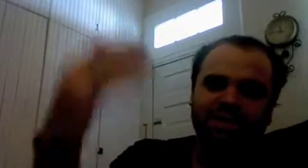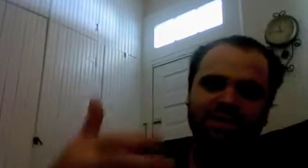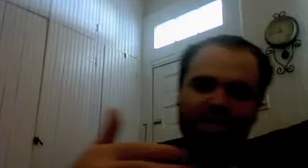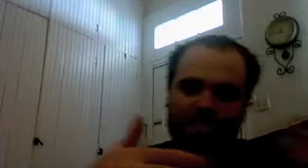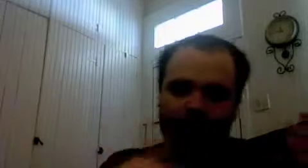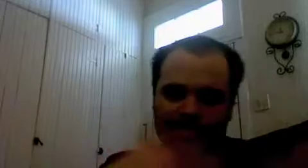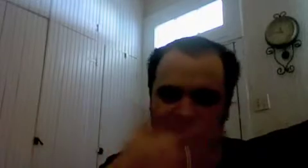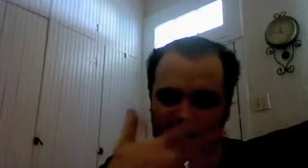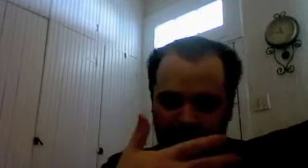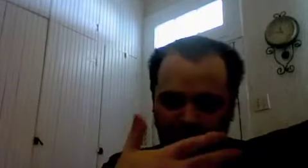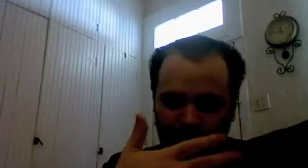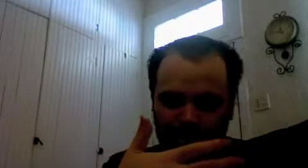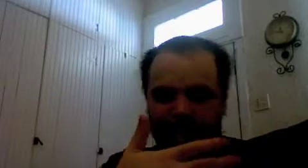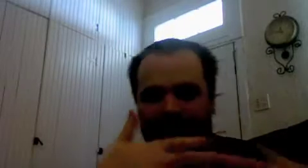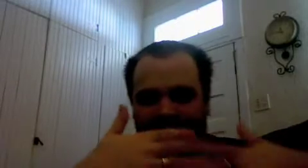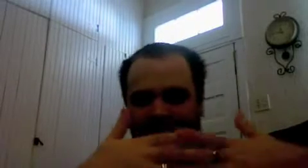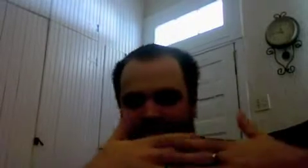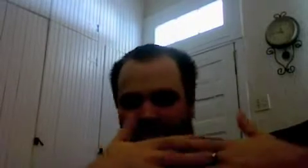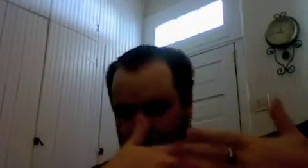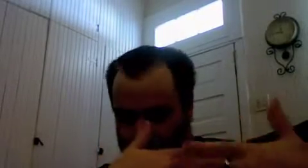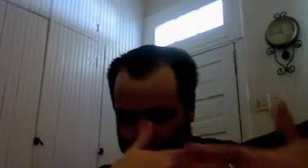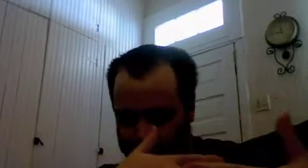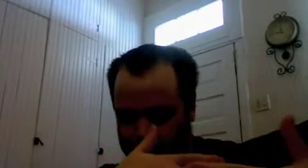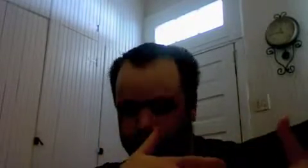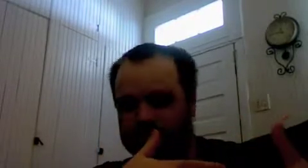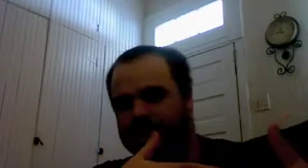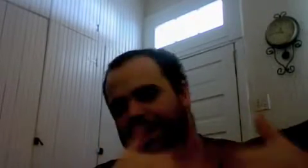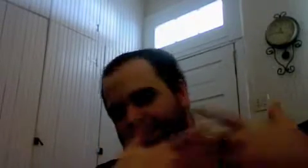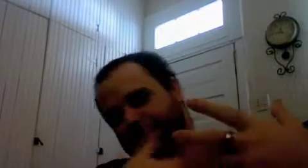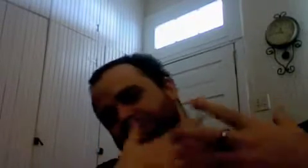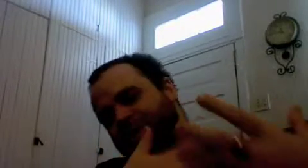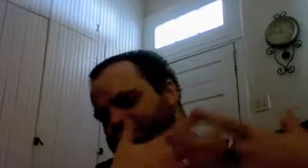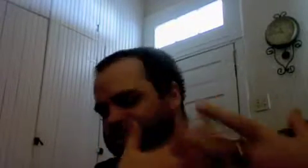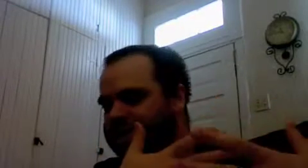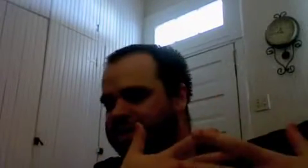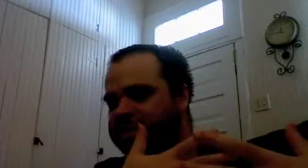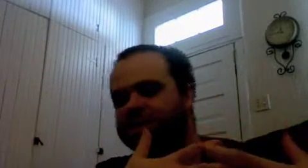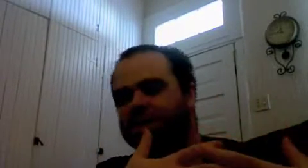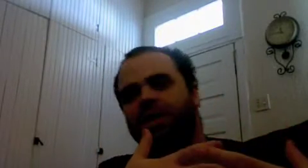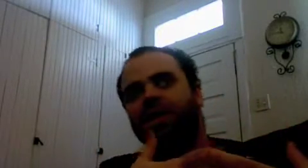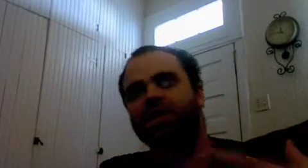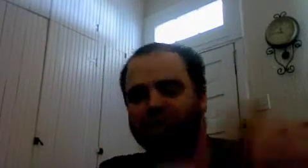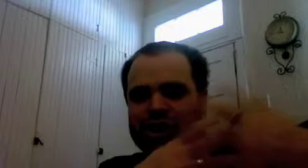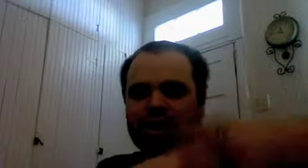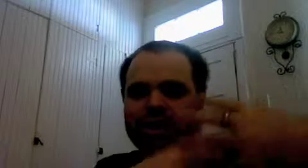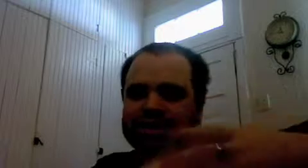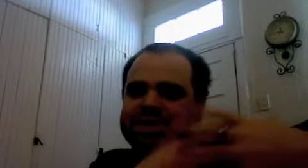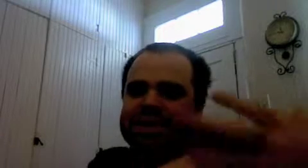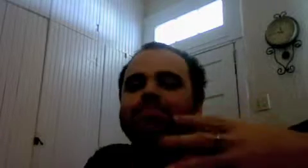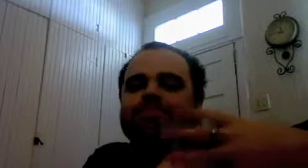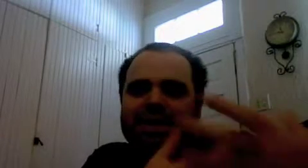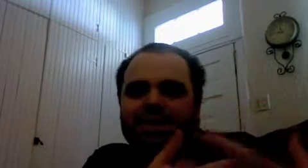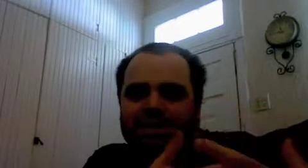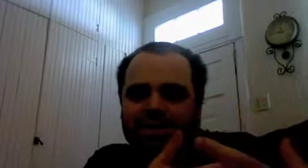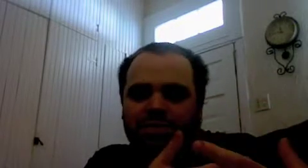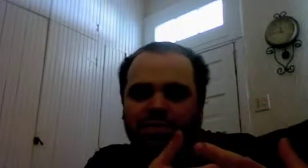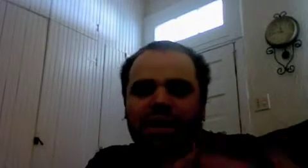the cobbler and the shoe in some sense share a sameness right